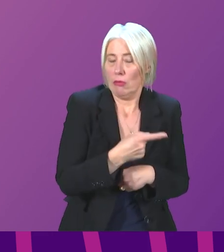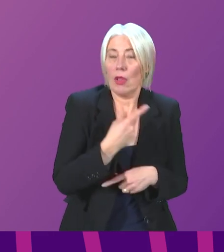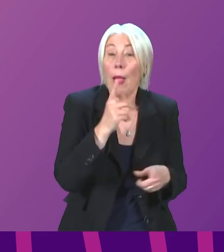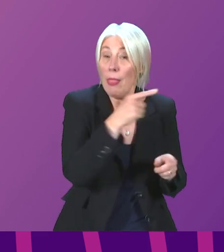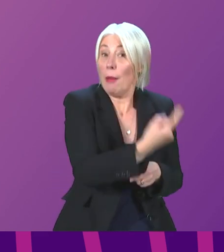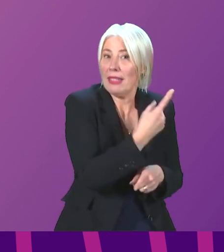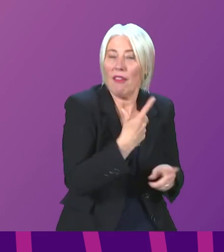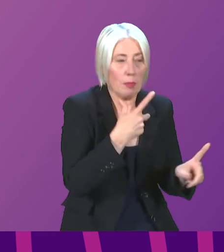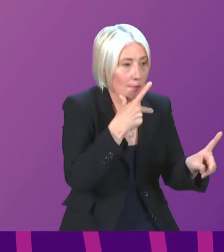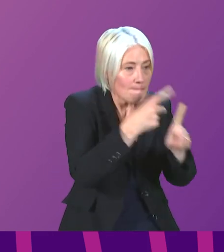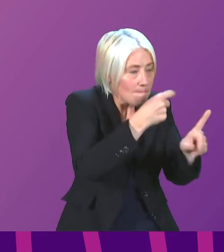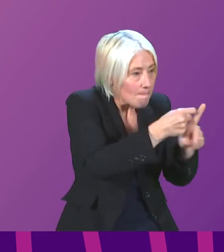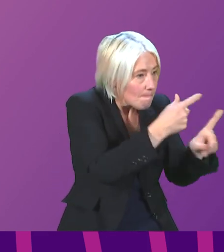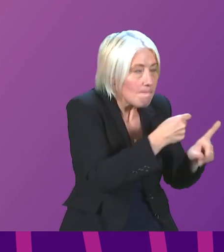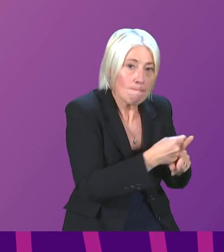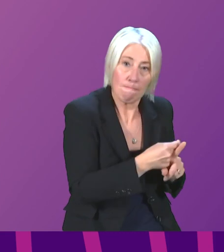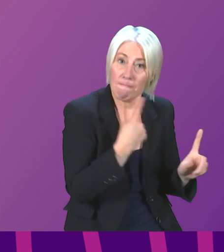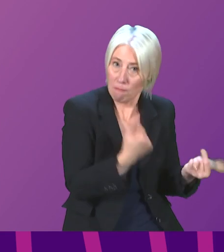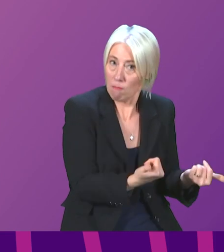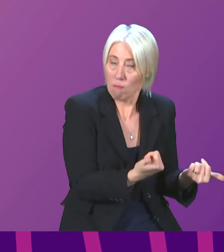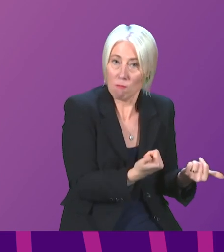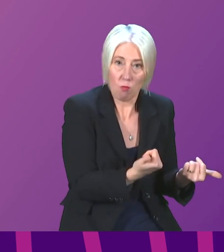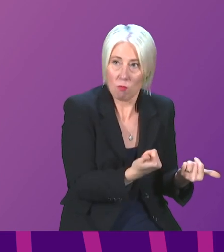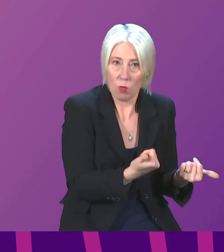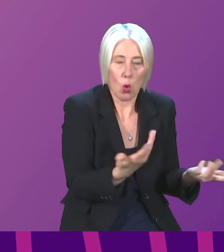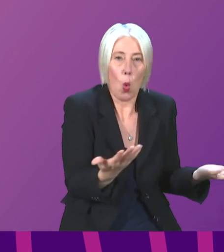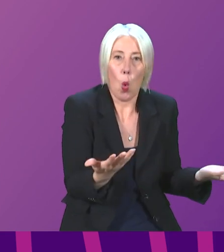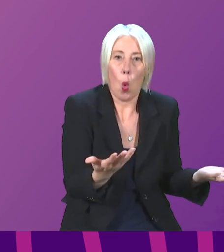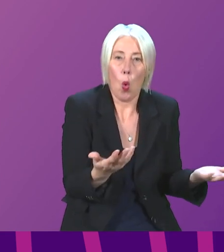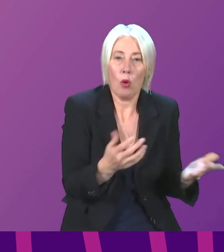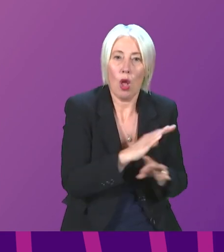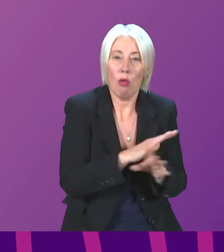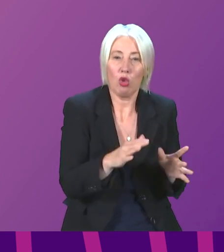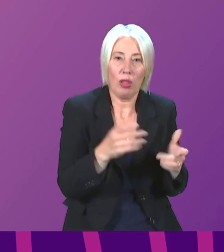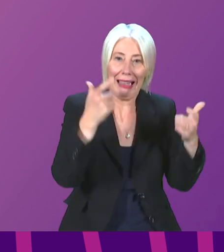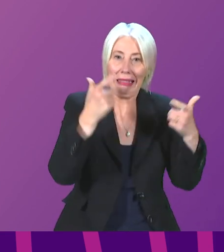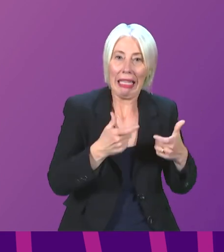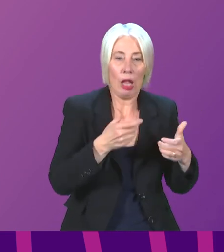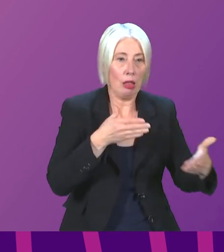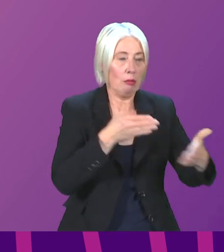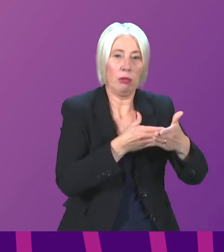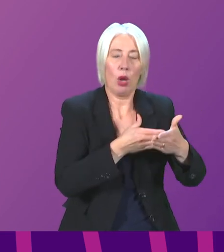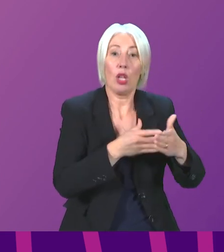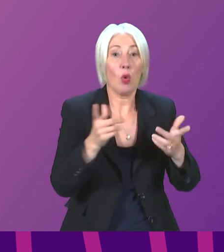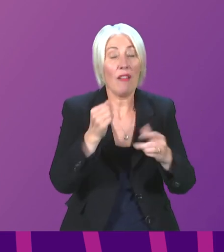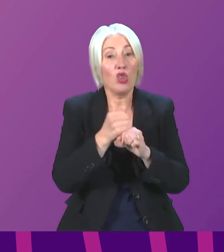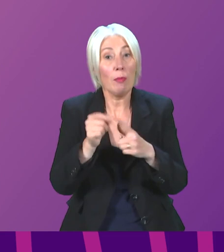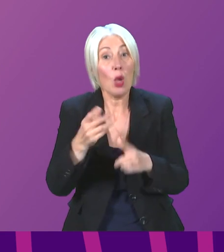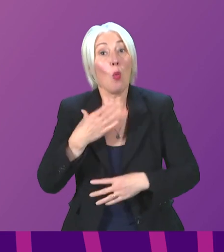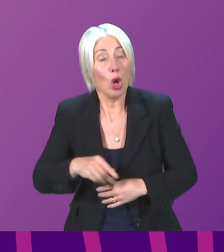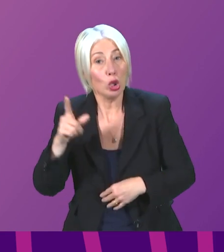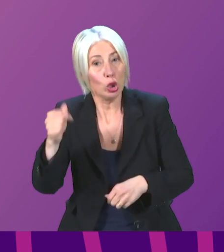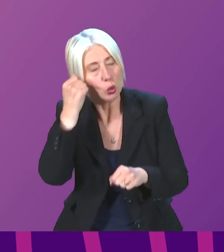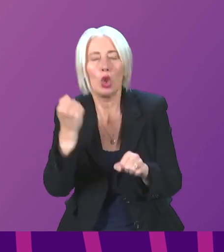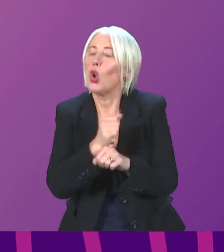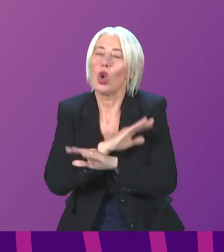administering vaccinations. So there's not a legal restriction in that sense, if GPs are willing to do so. know it's not